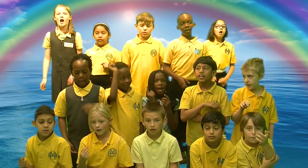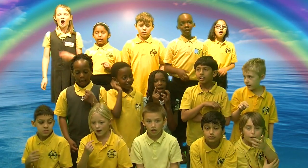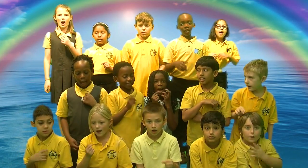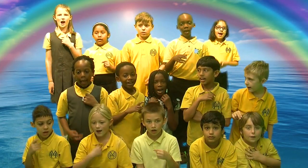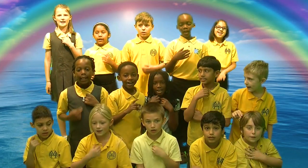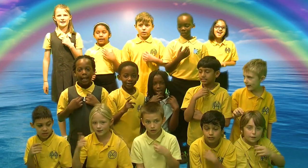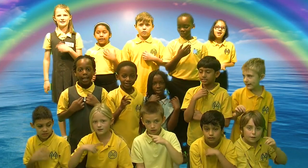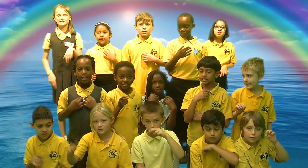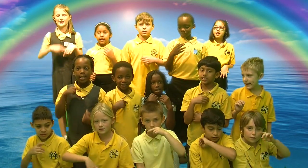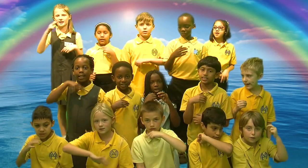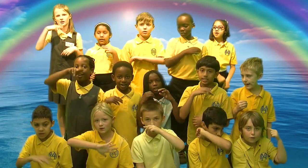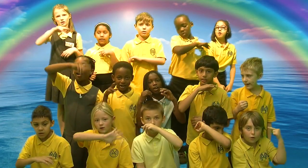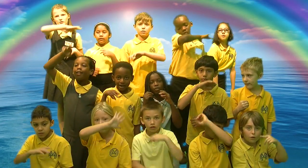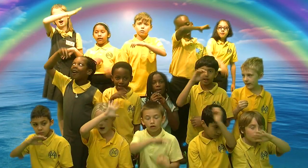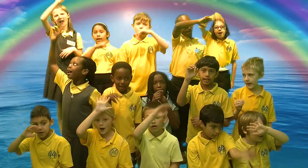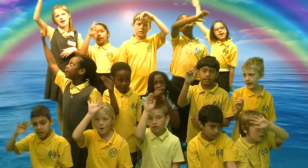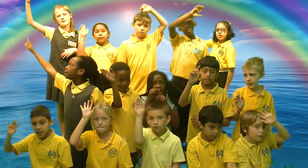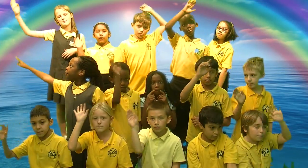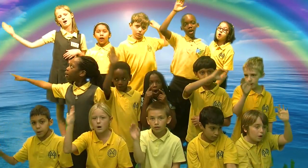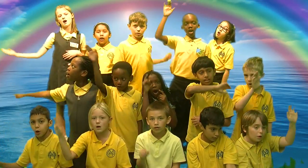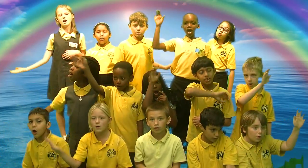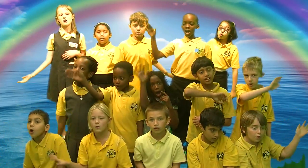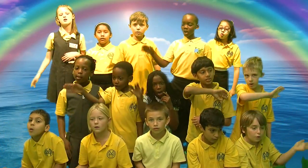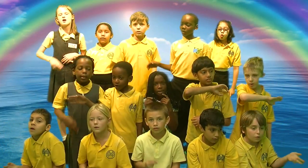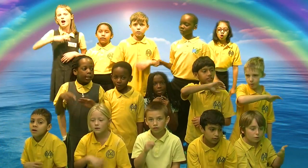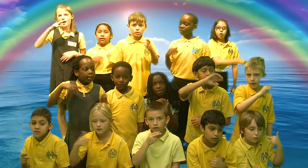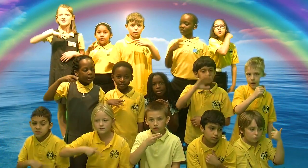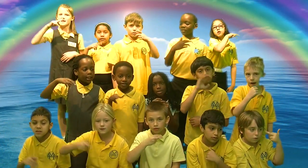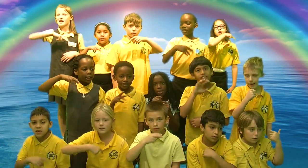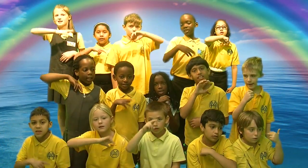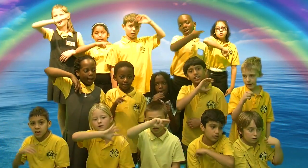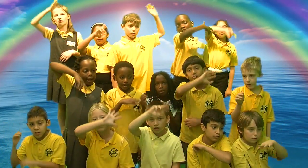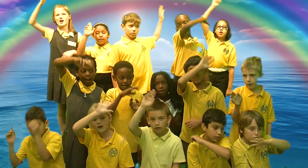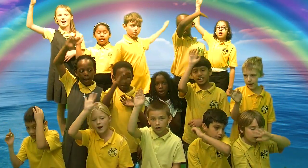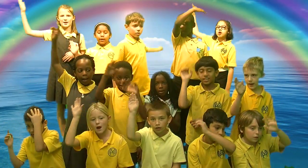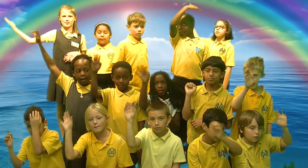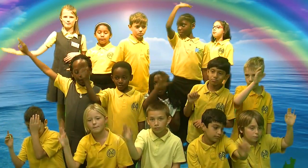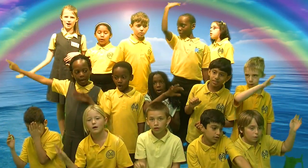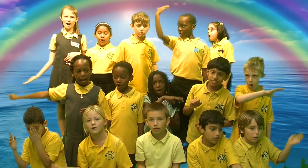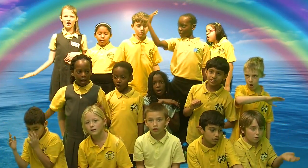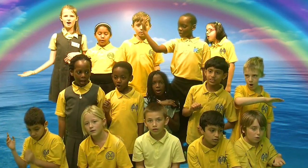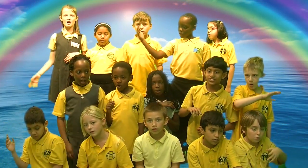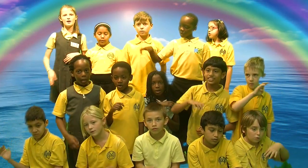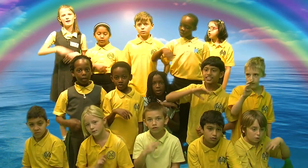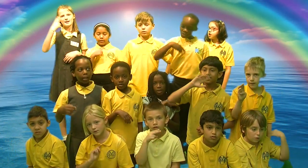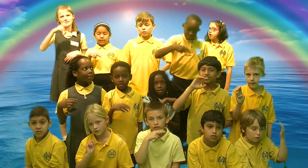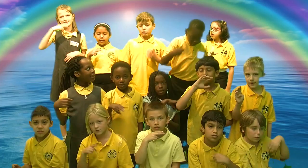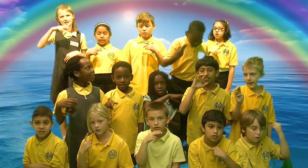I can sing a rainbow, sing a rainbow, sing